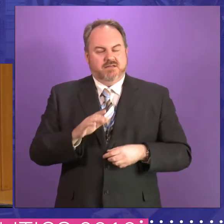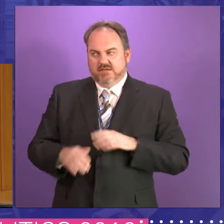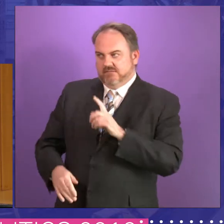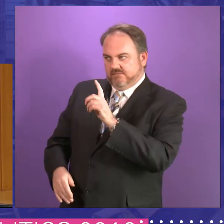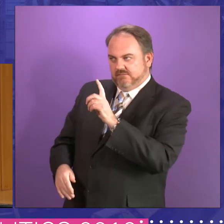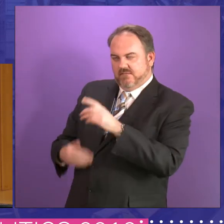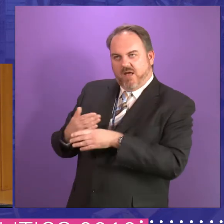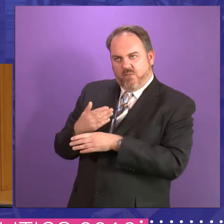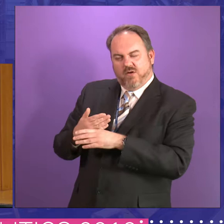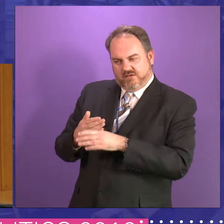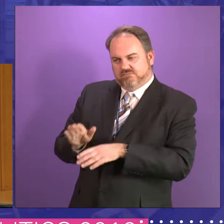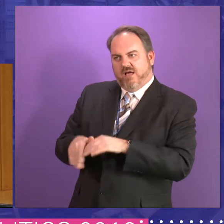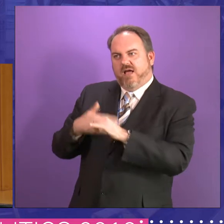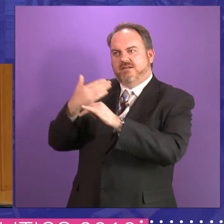Annabel.